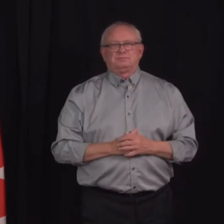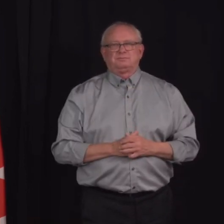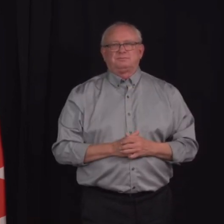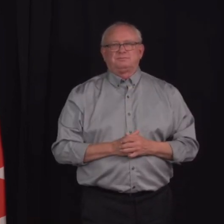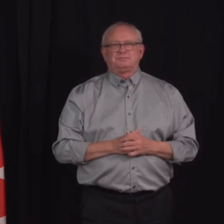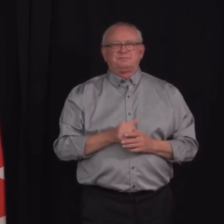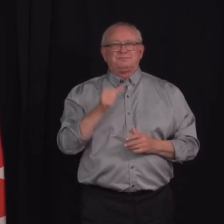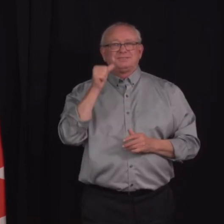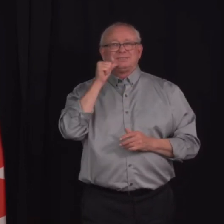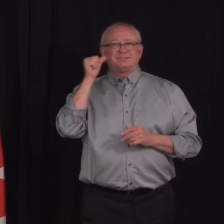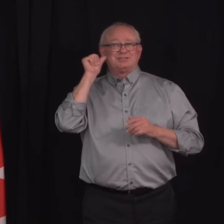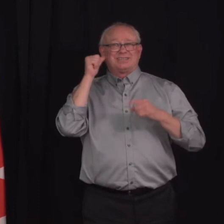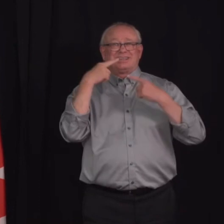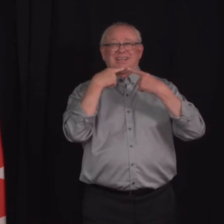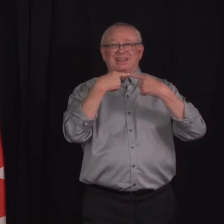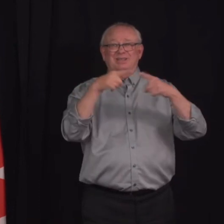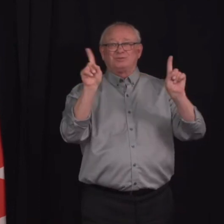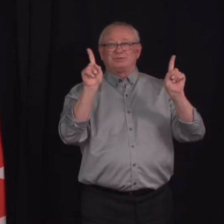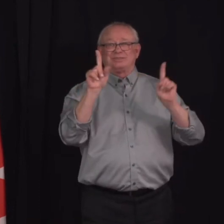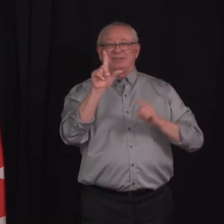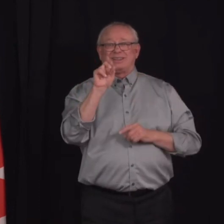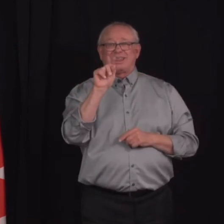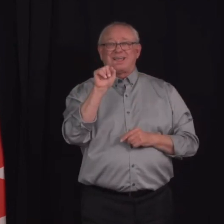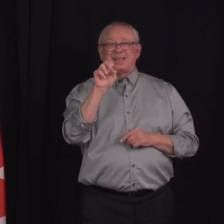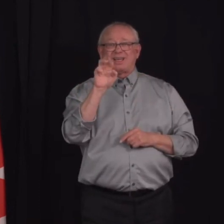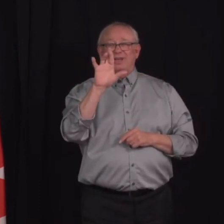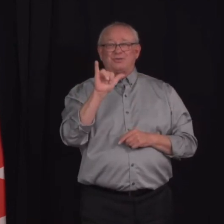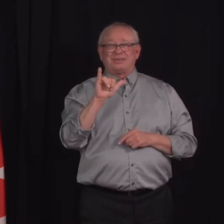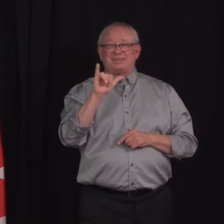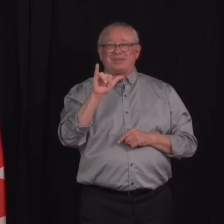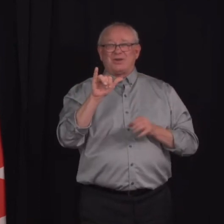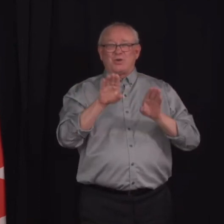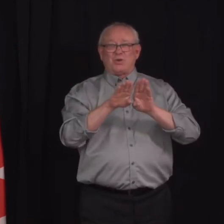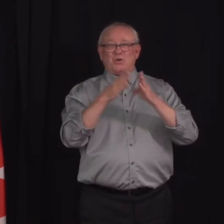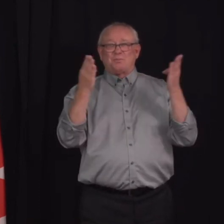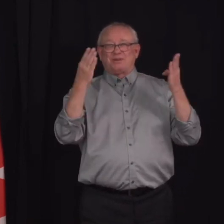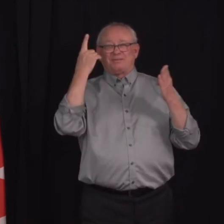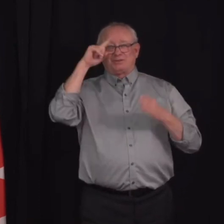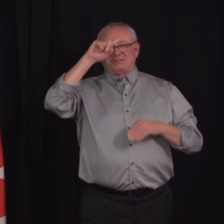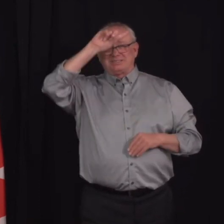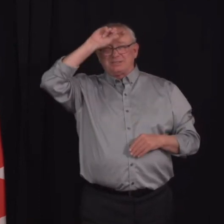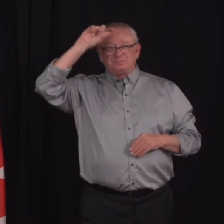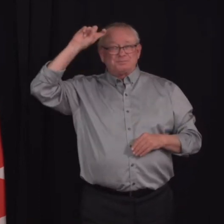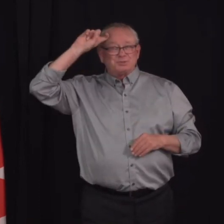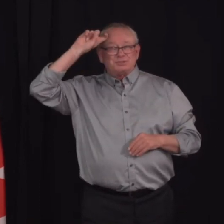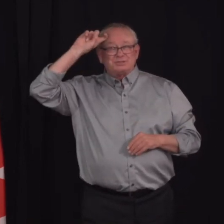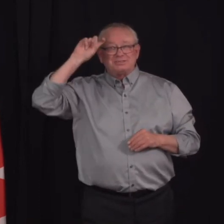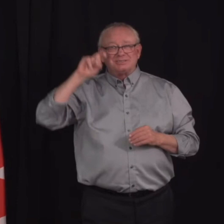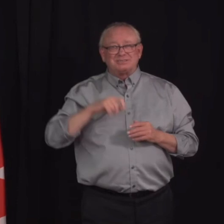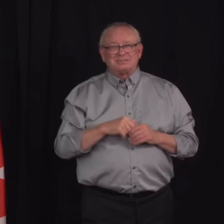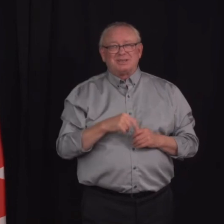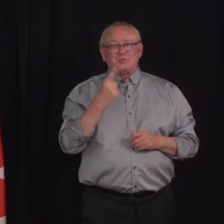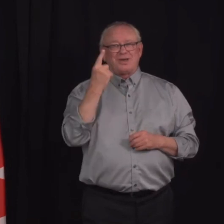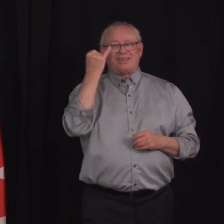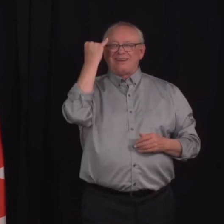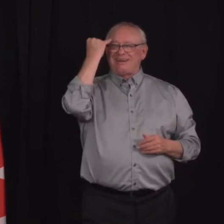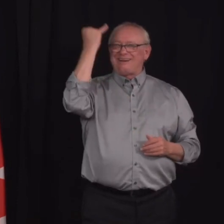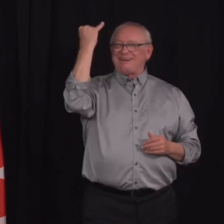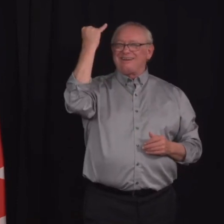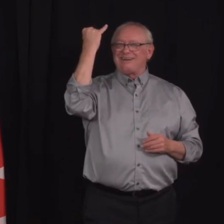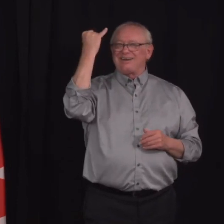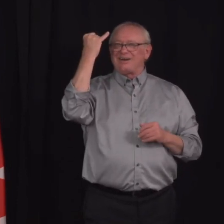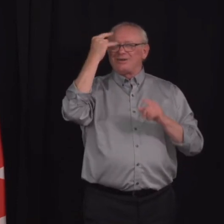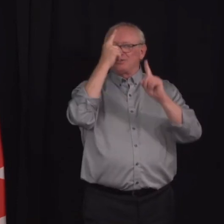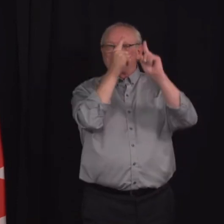is one additional way to bring us closer to the goal of collectively returning to a more normal life.